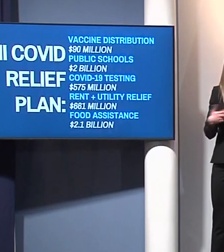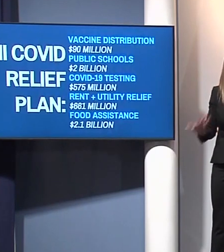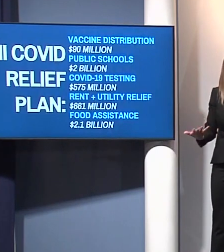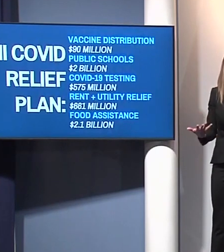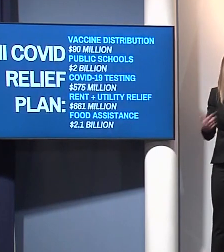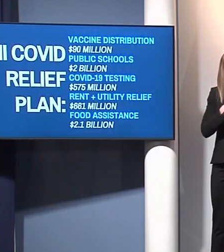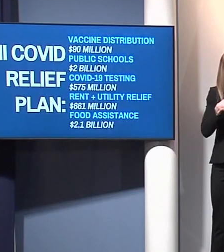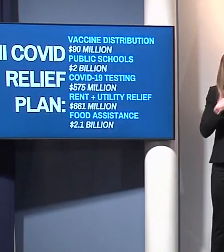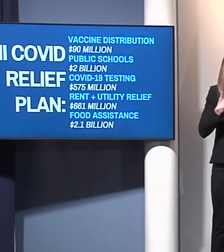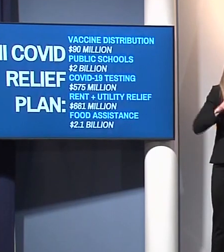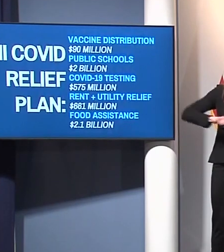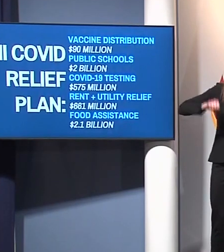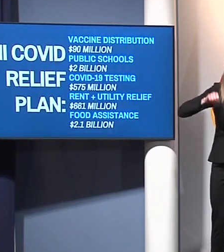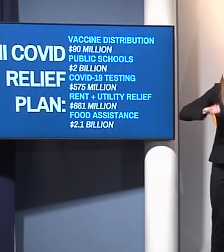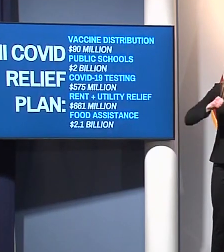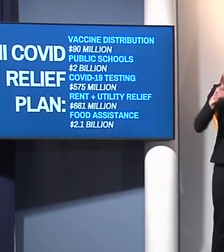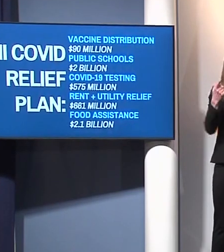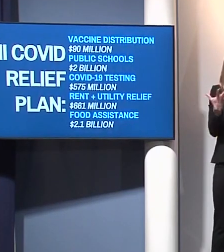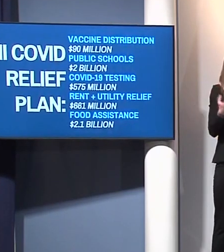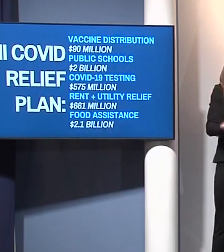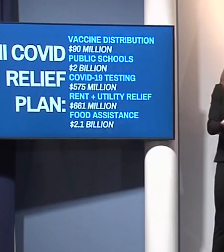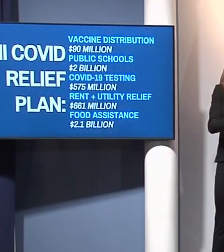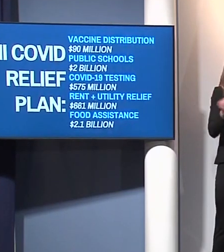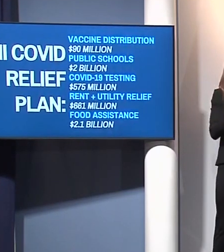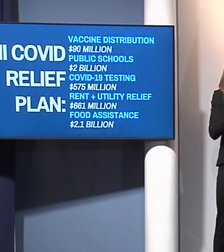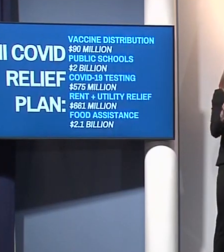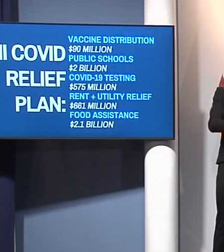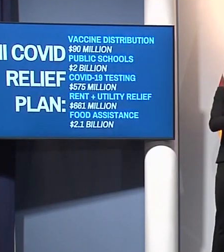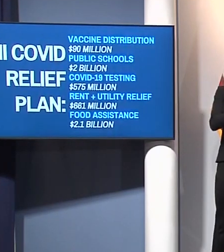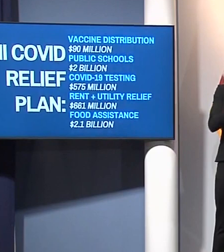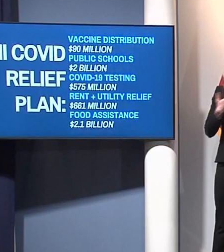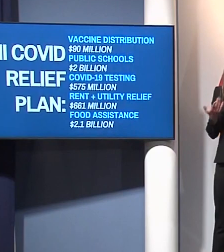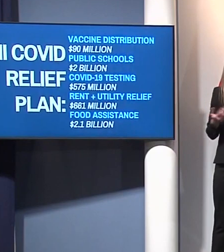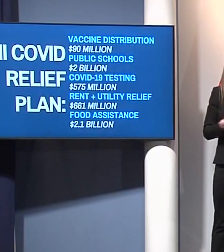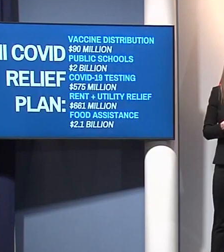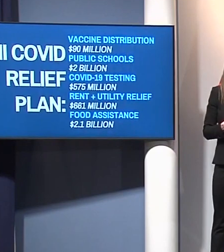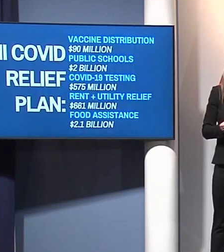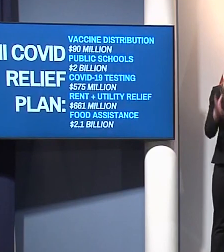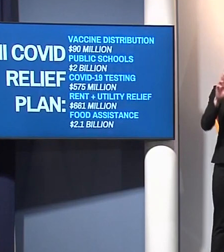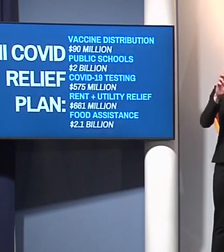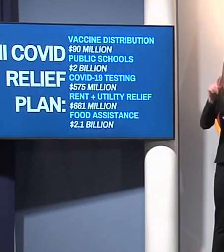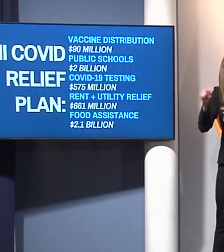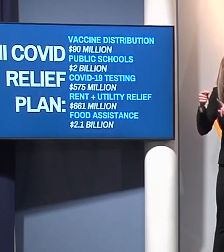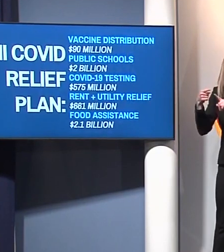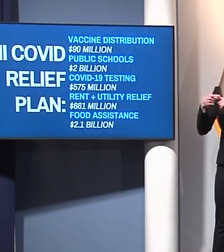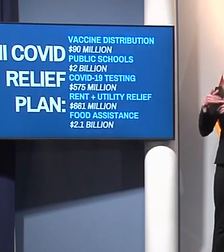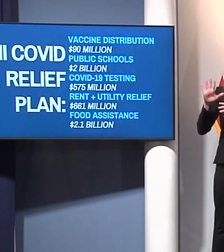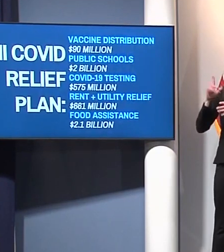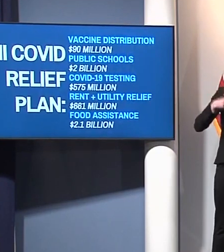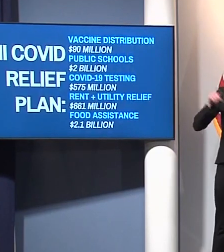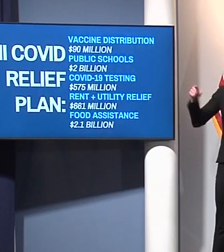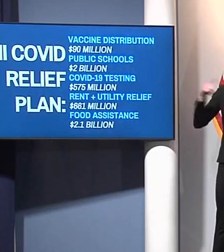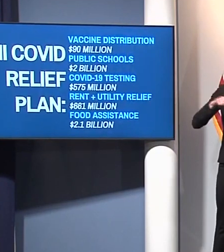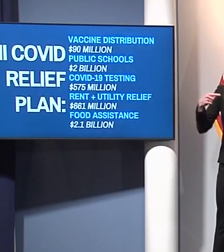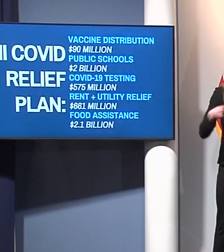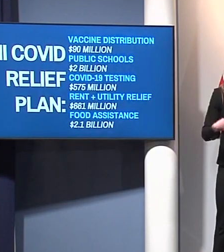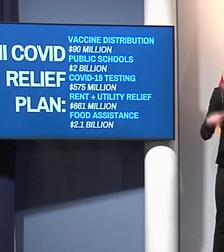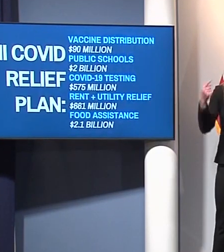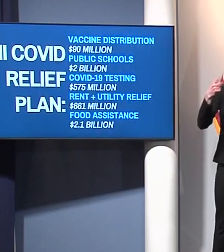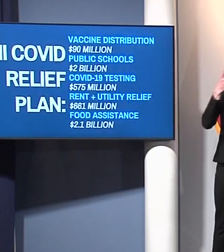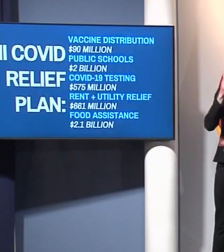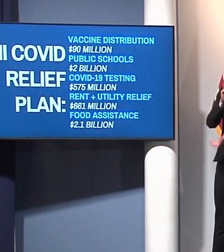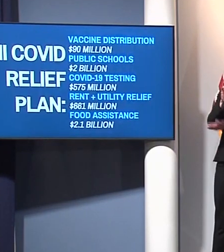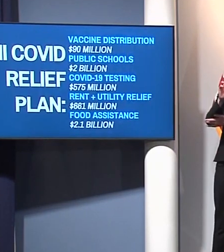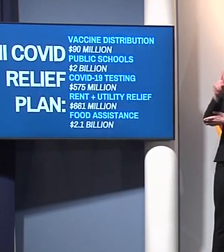are currently leading and as we seek to re-engage more things. Rent and utility relief, $661 million